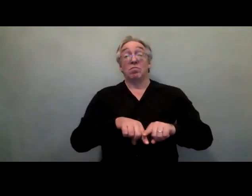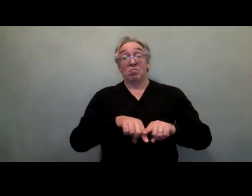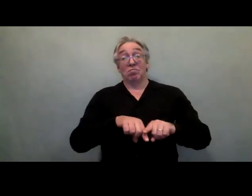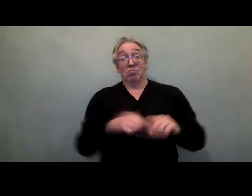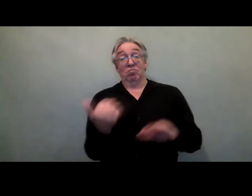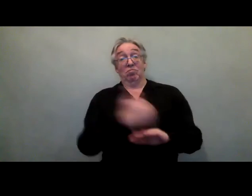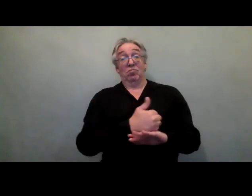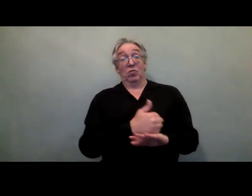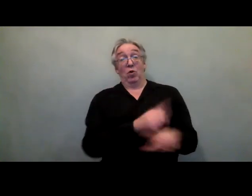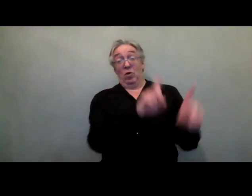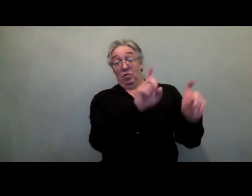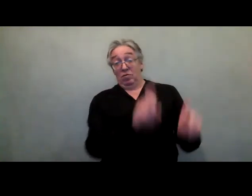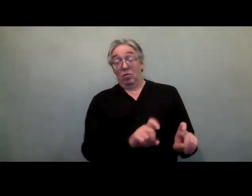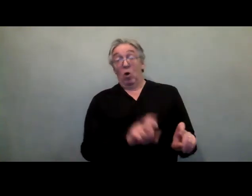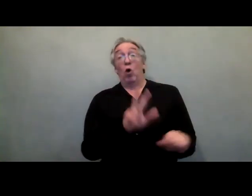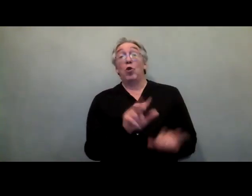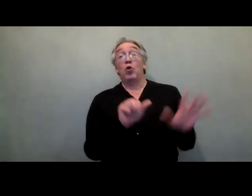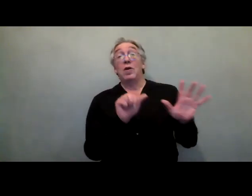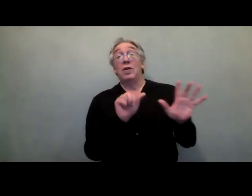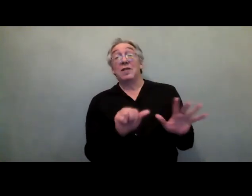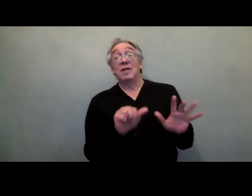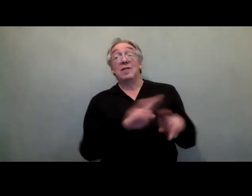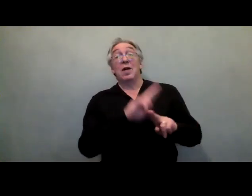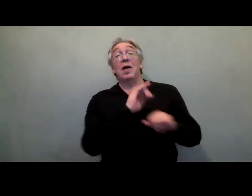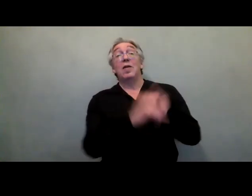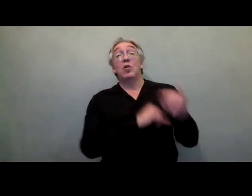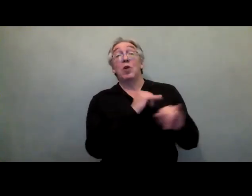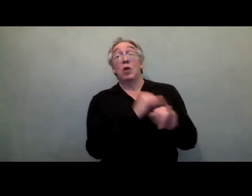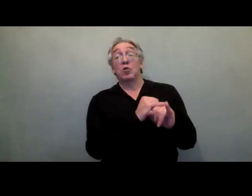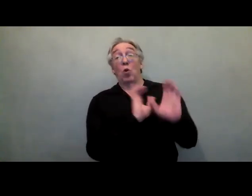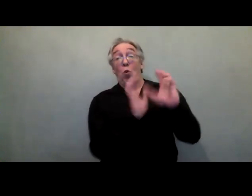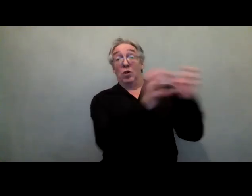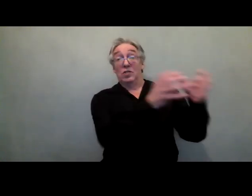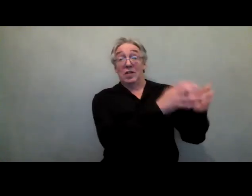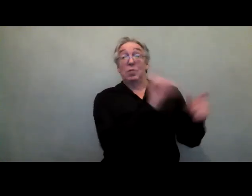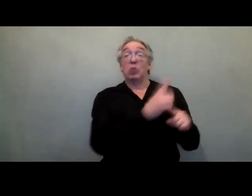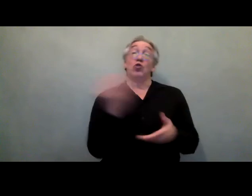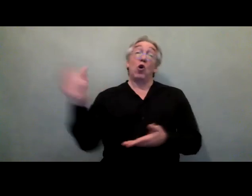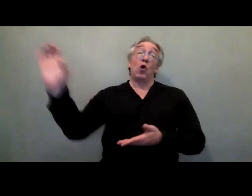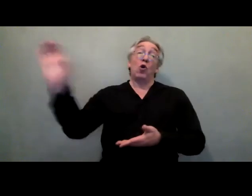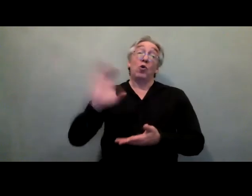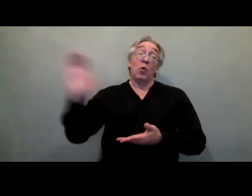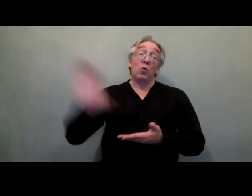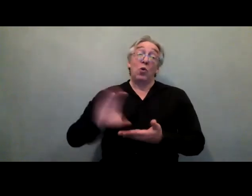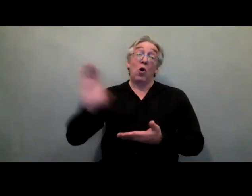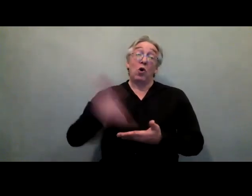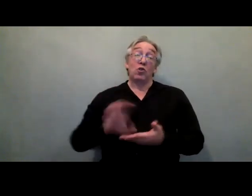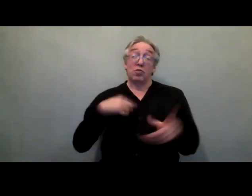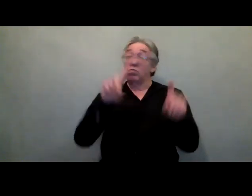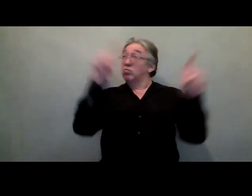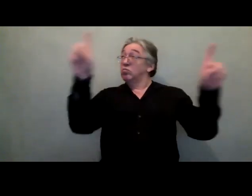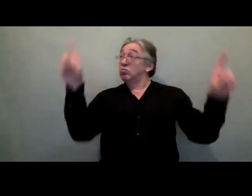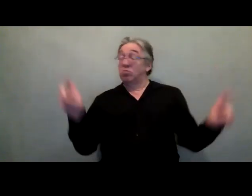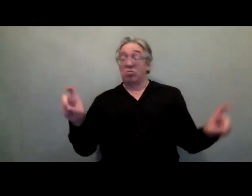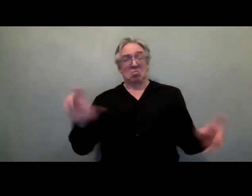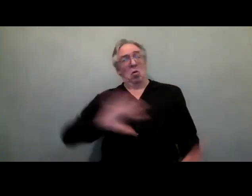26 bilateral and multilateral agencies and 10 private donors. I would say that the main takeaway from the report is